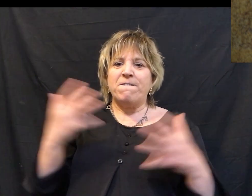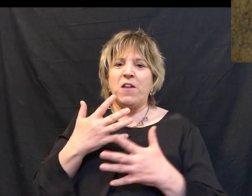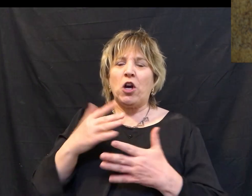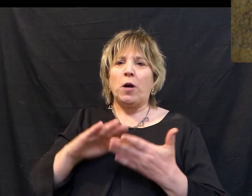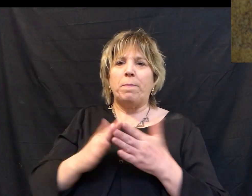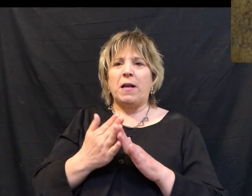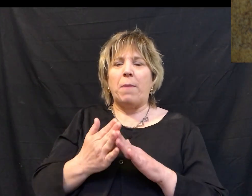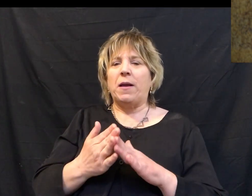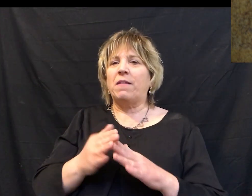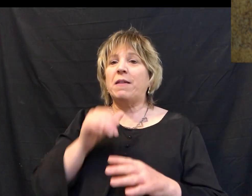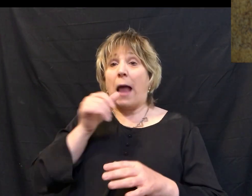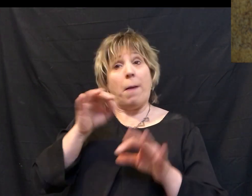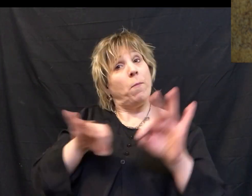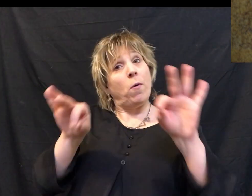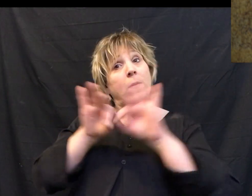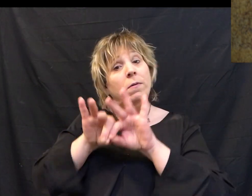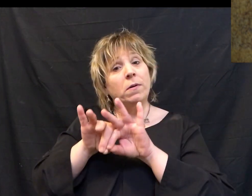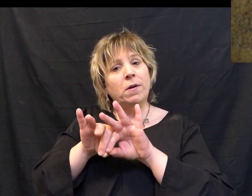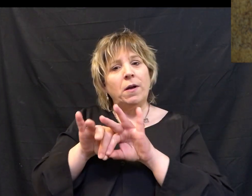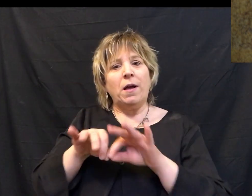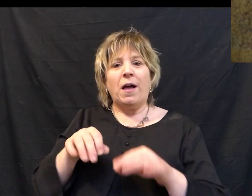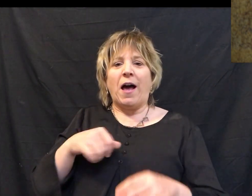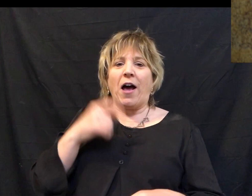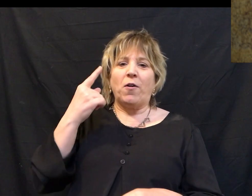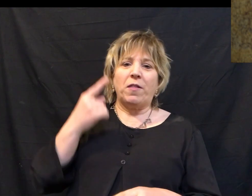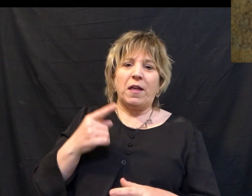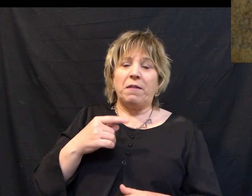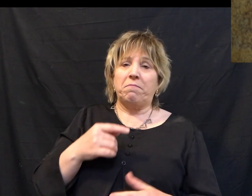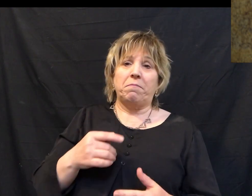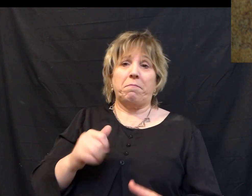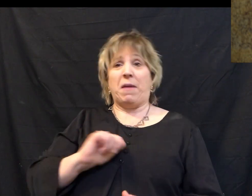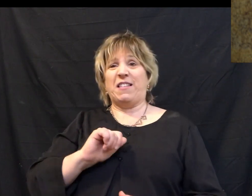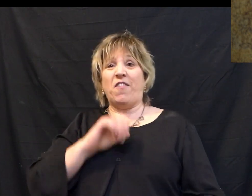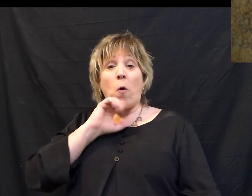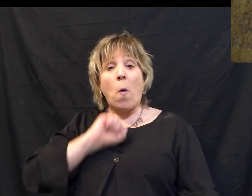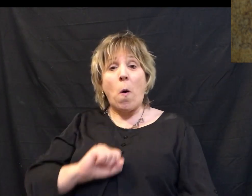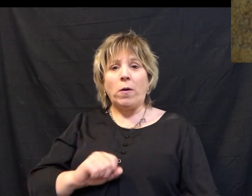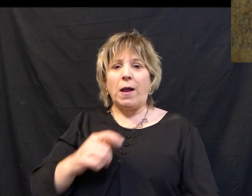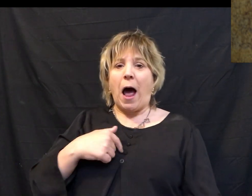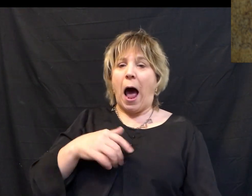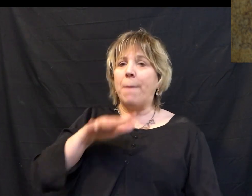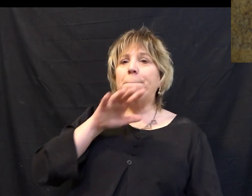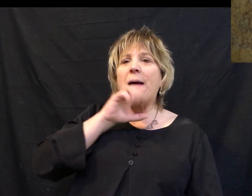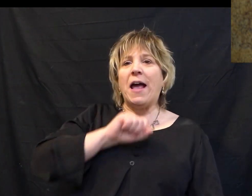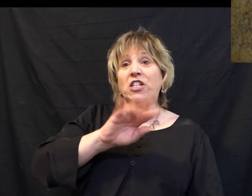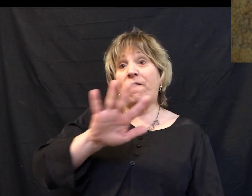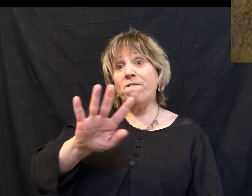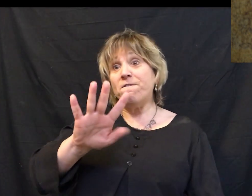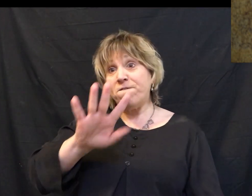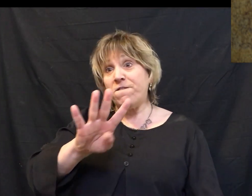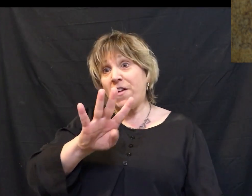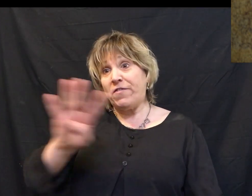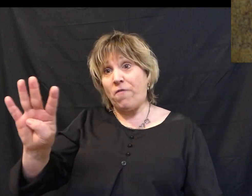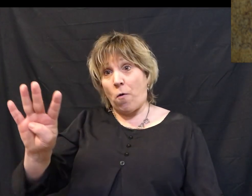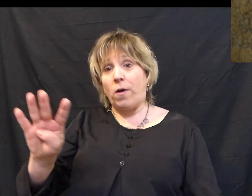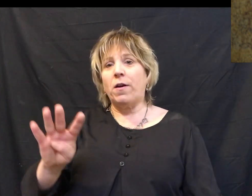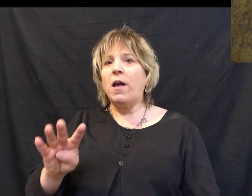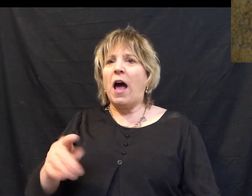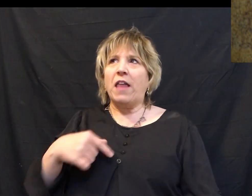is this fear of becoming irrelevant. Now, I don't consider myself old. I mean, hey, I'm 54. I feel like I'm in the